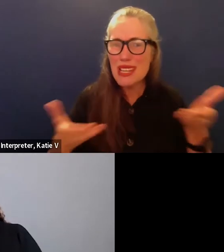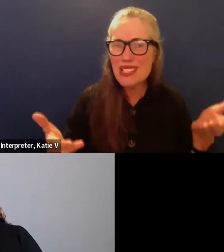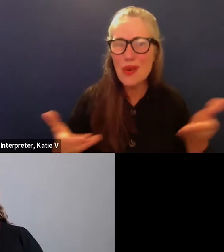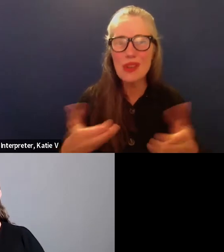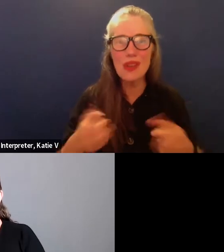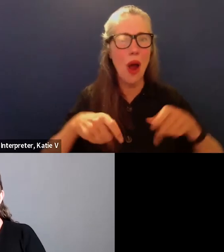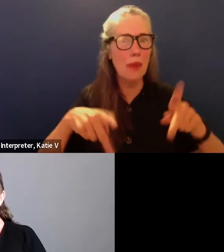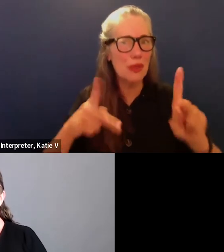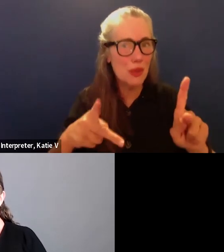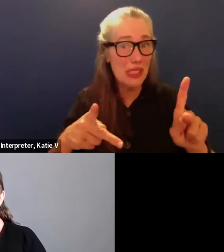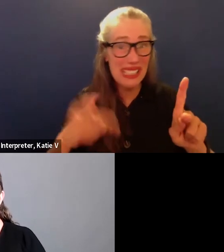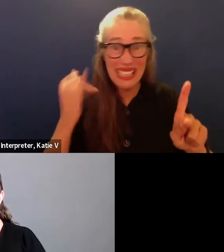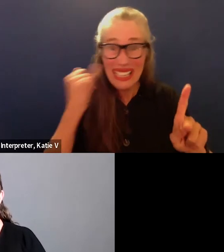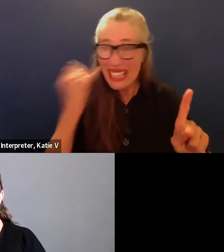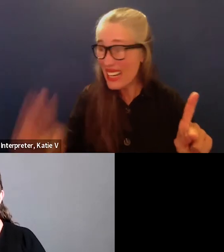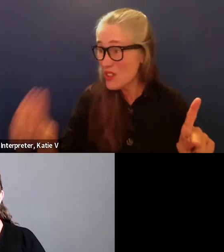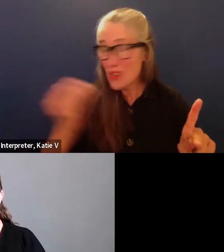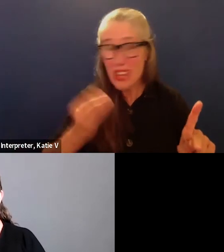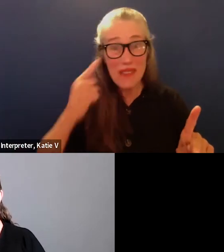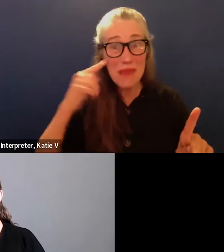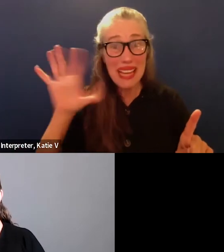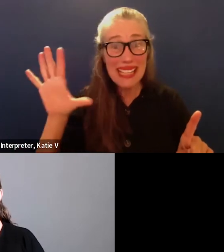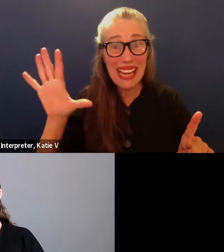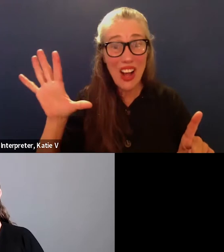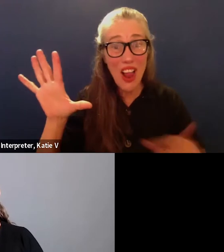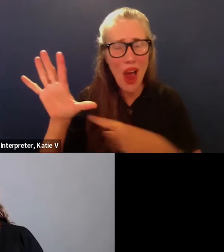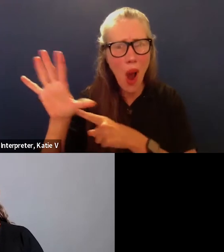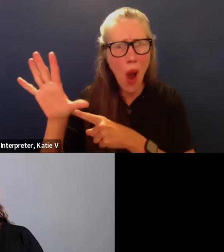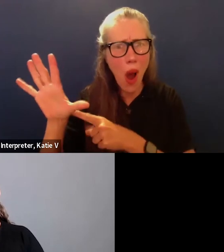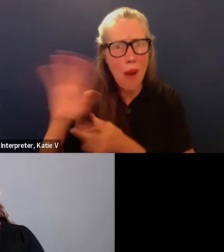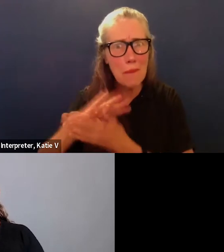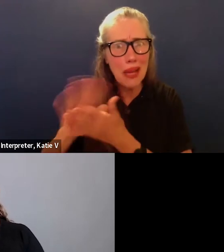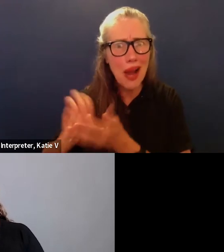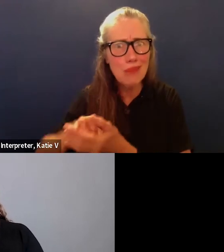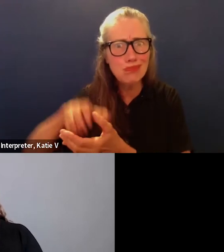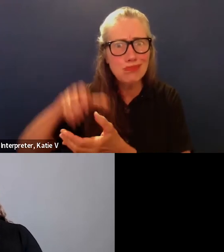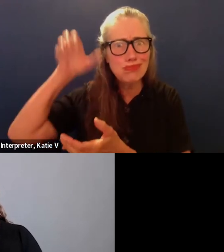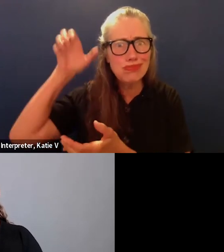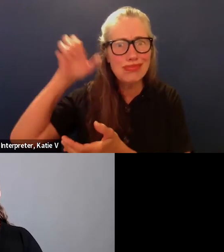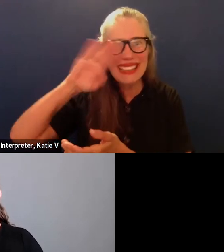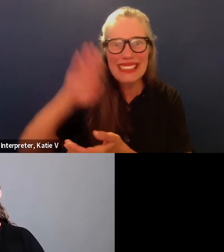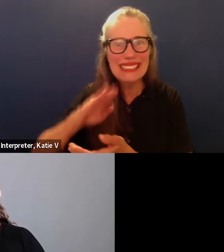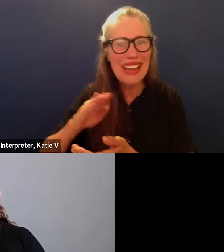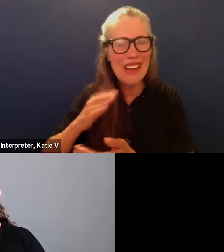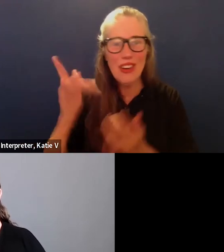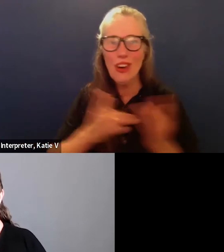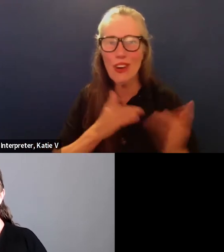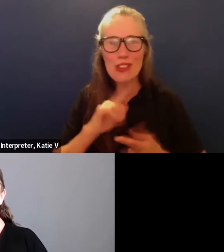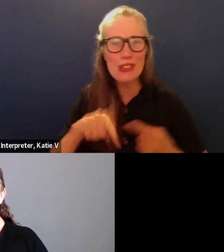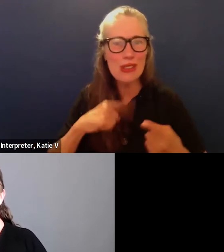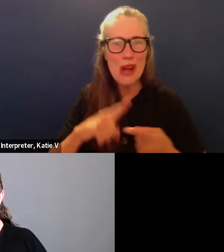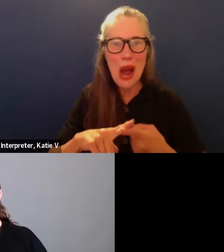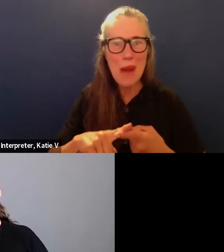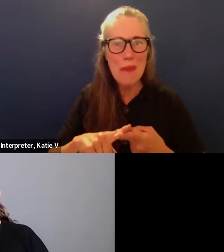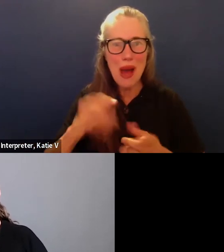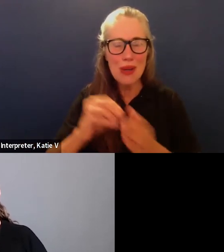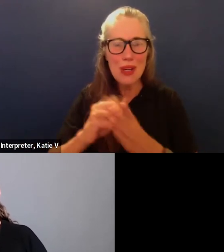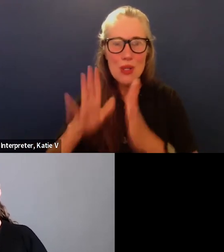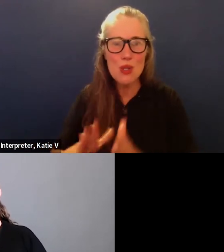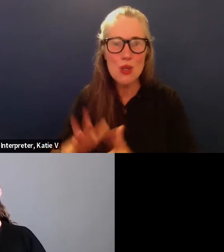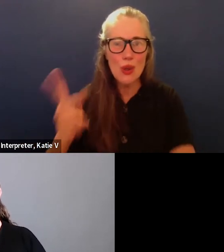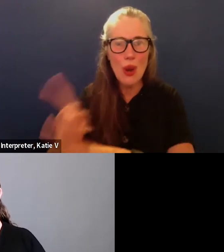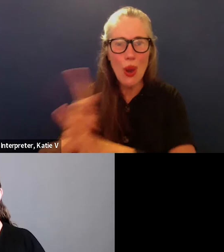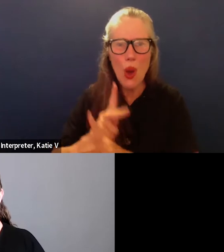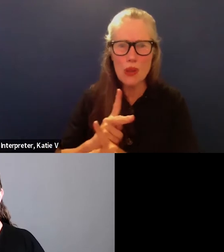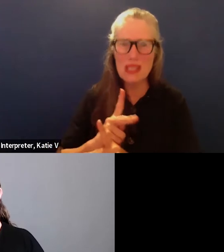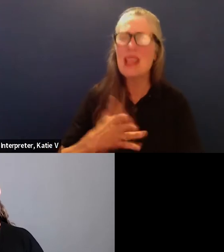thrown my way i probably wouldn't have to worry about student loans in the future um yet i have had a very